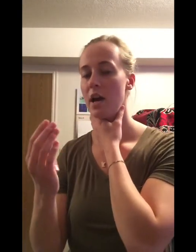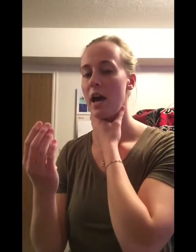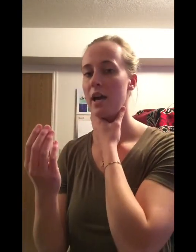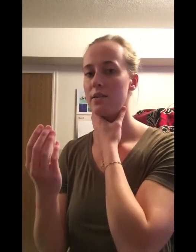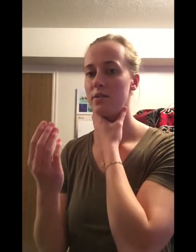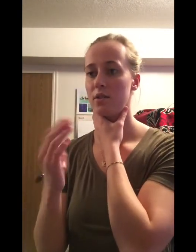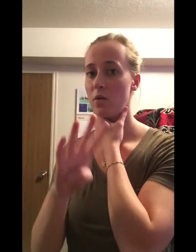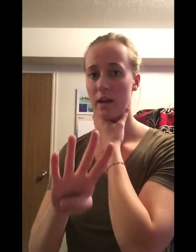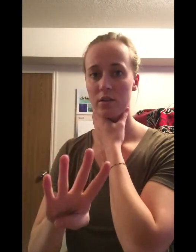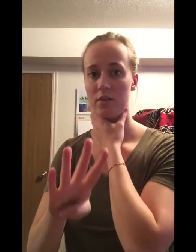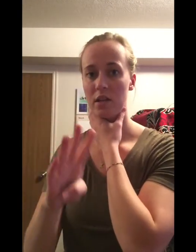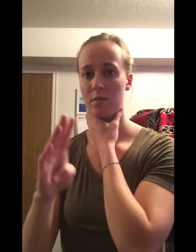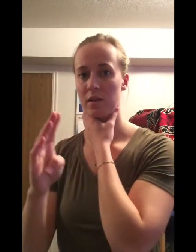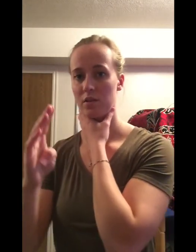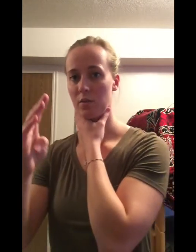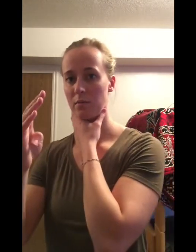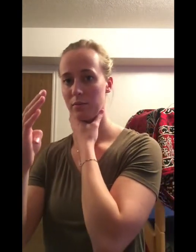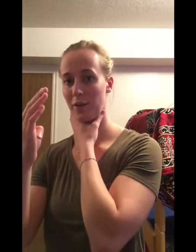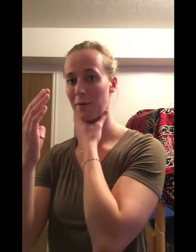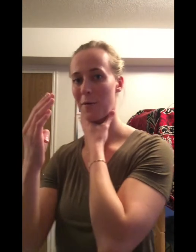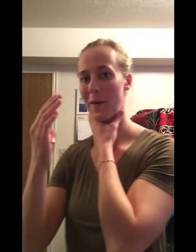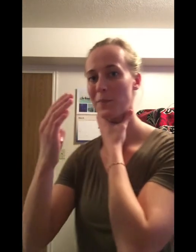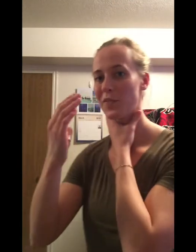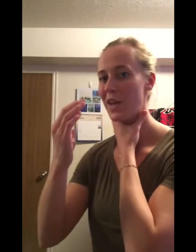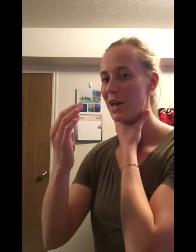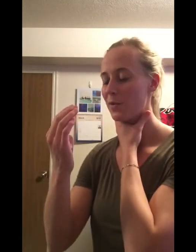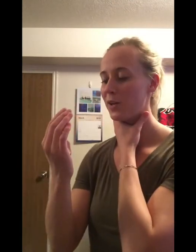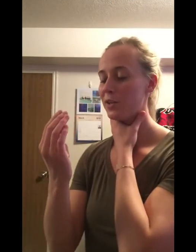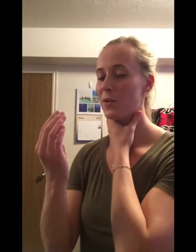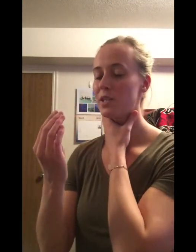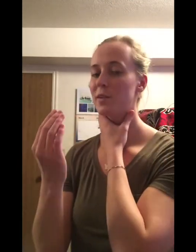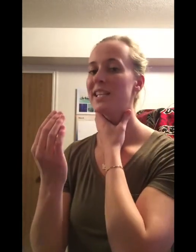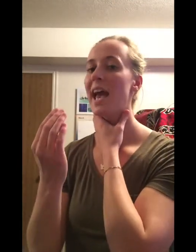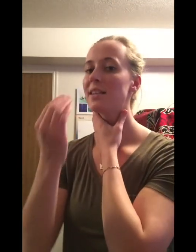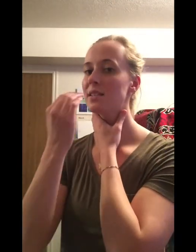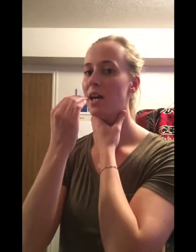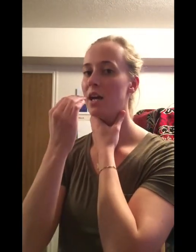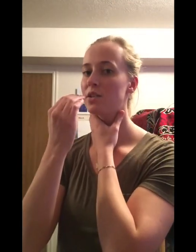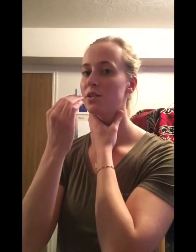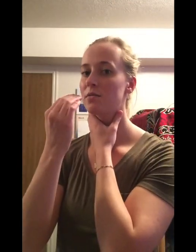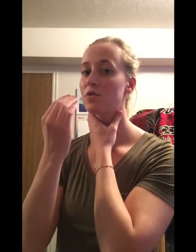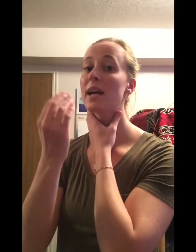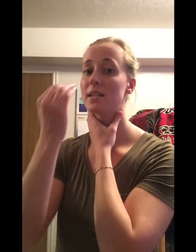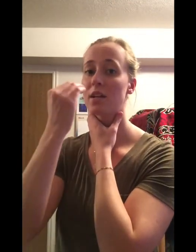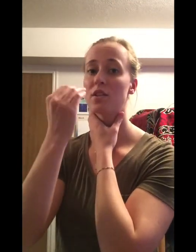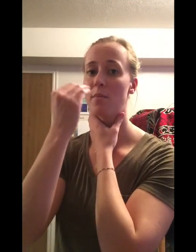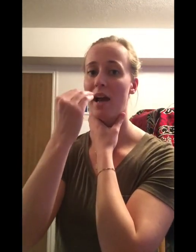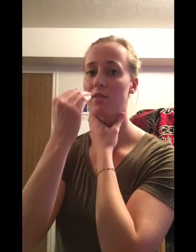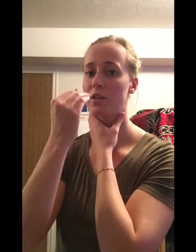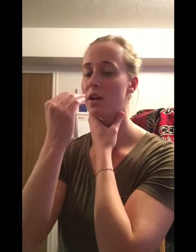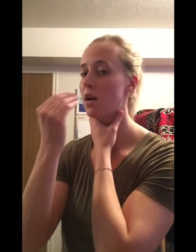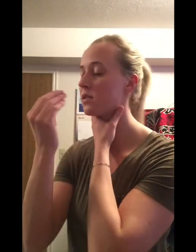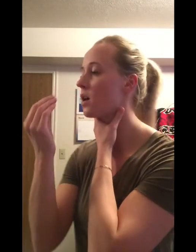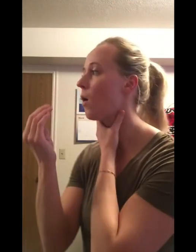and don't actually do this because you'll probably throw up. But you're going to pretend to touch, try to touch the back of your tongue. So